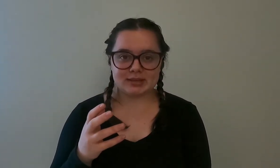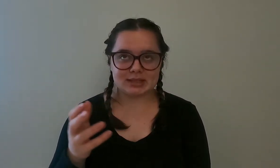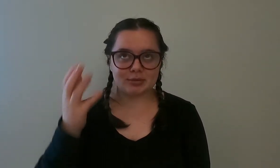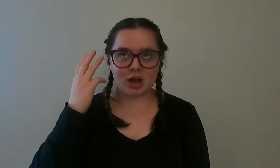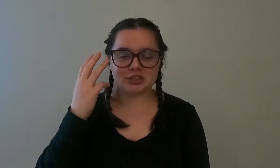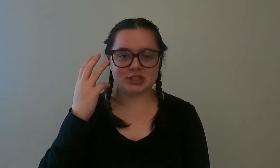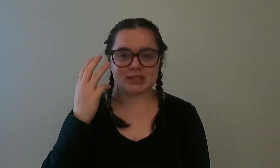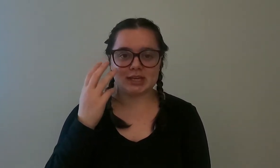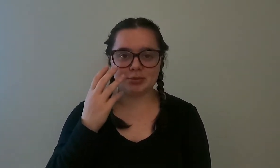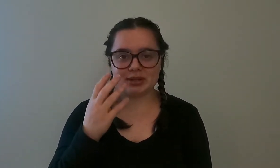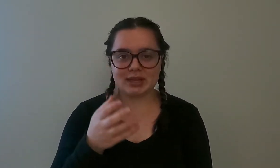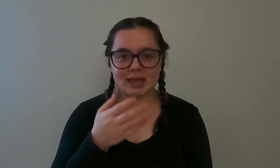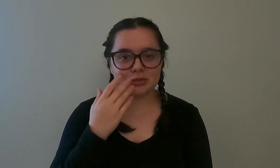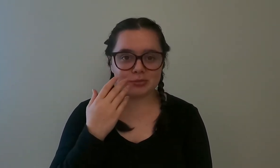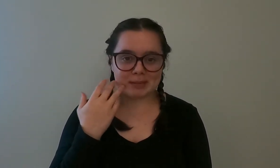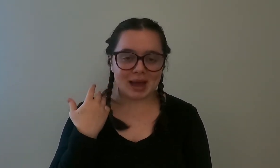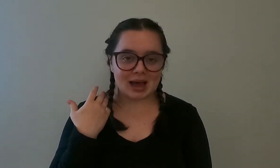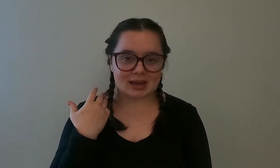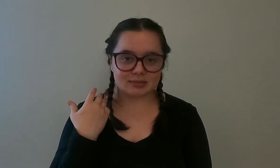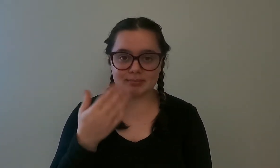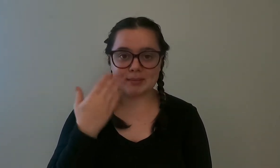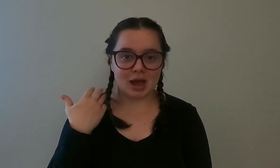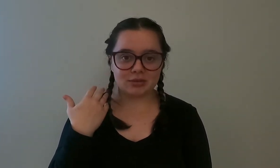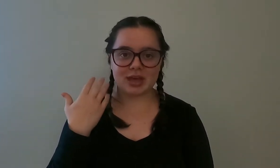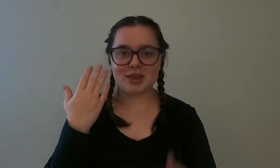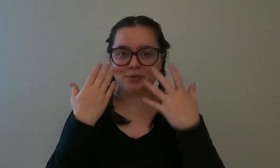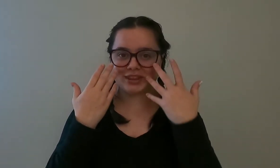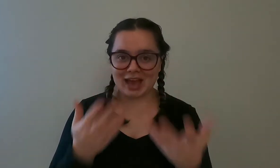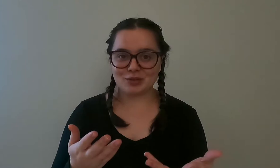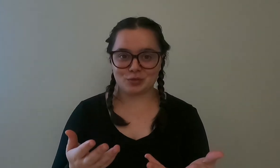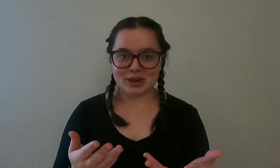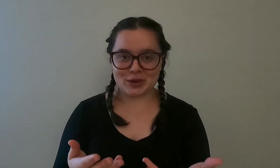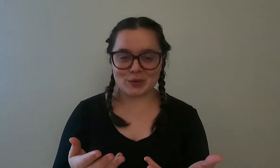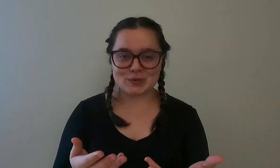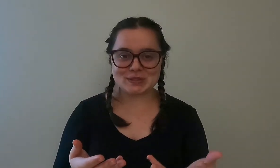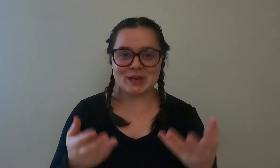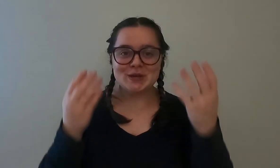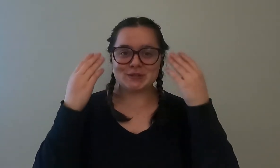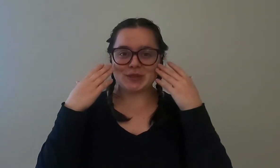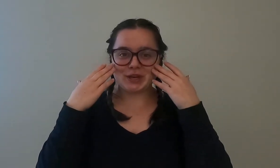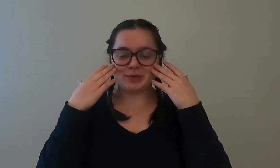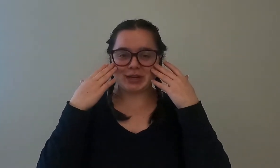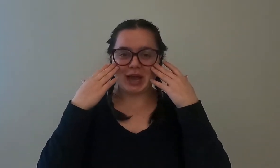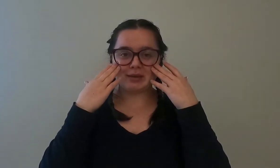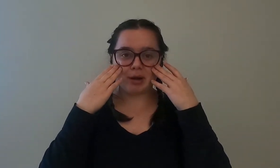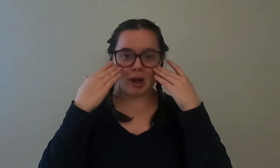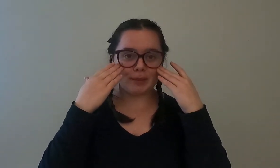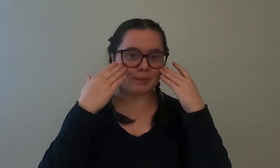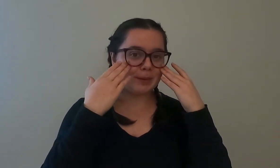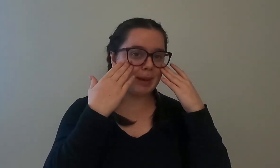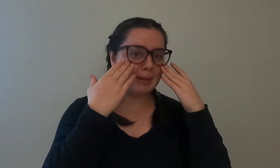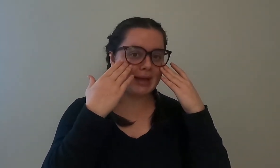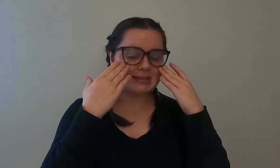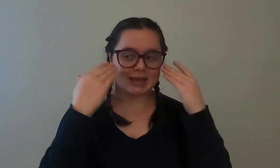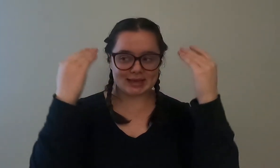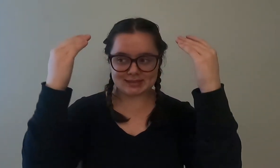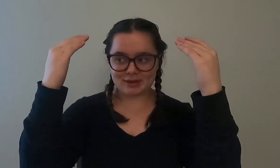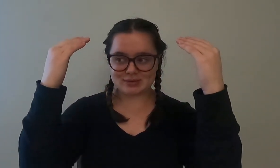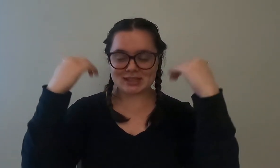subconsciously breathing in through my mouth my mouth and then breathing out through my nose so then it would kind of pop open my mask like as if i was